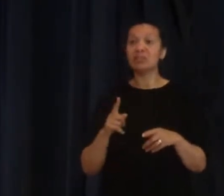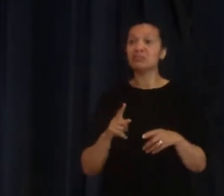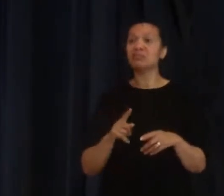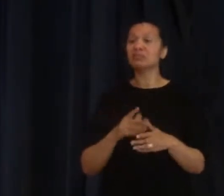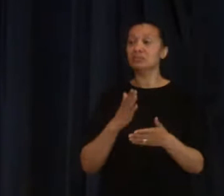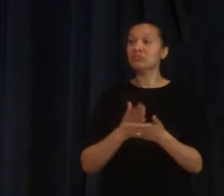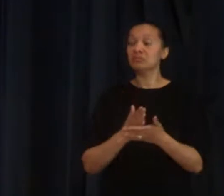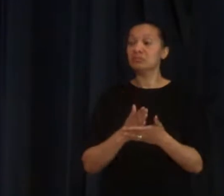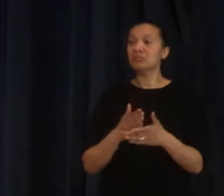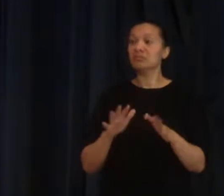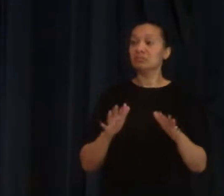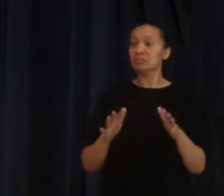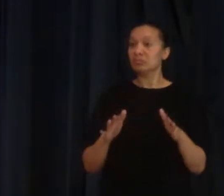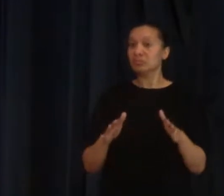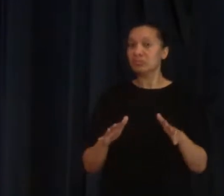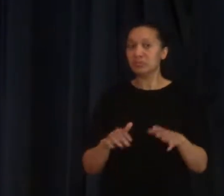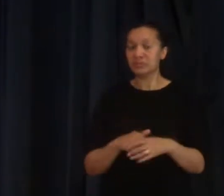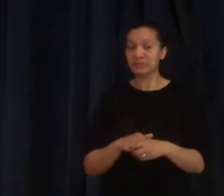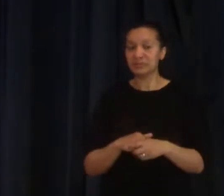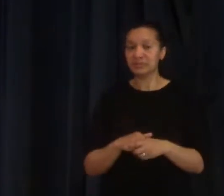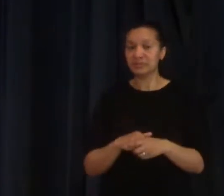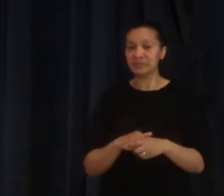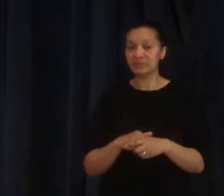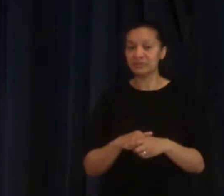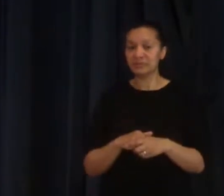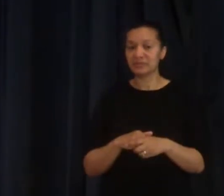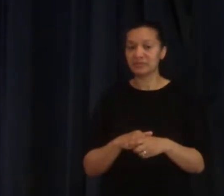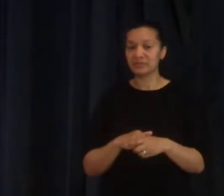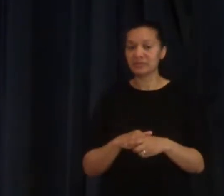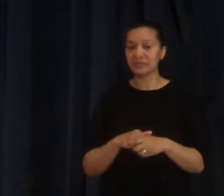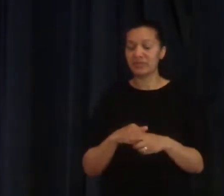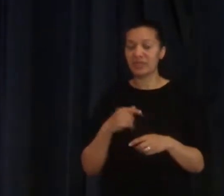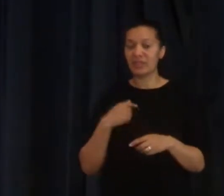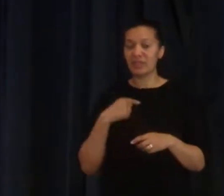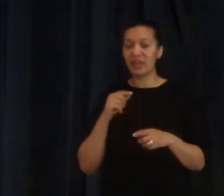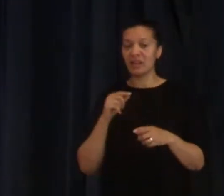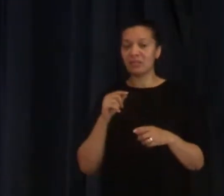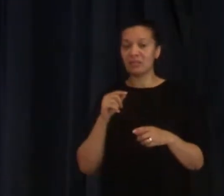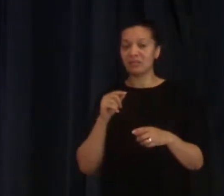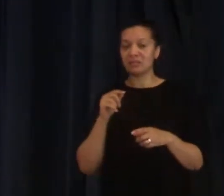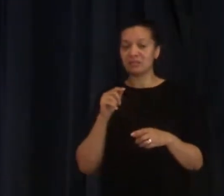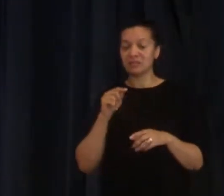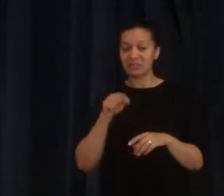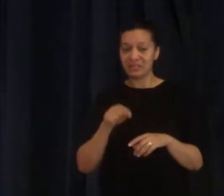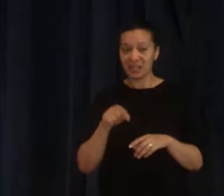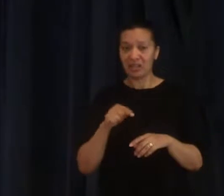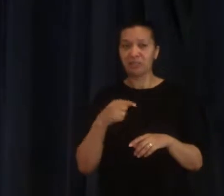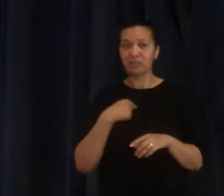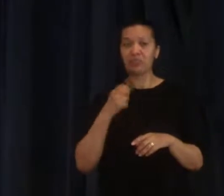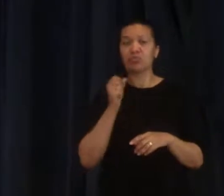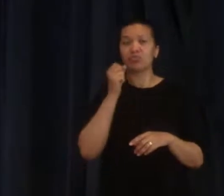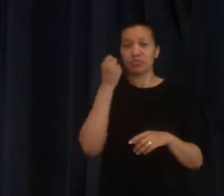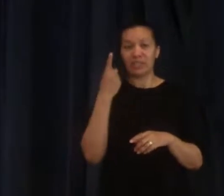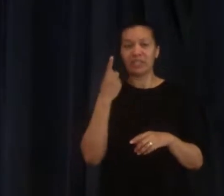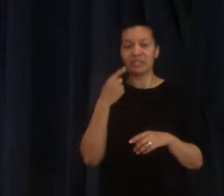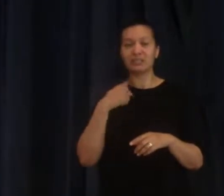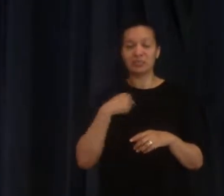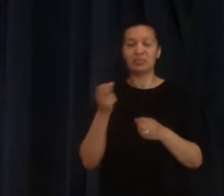shaking and it was at that moment that I was baptized in the Holy Spirit